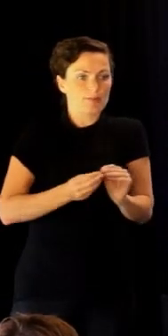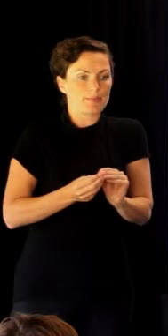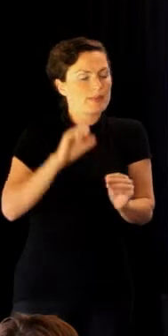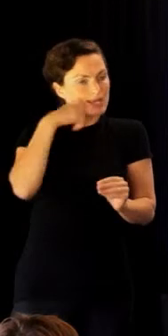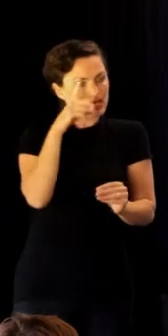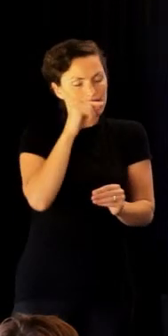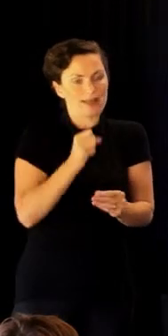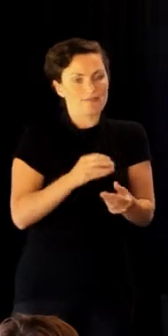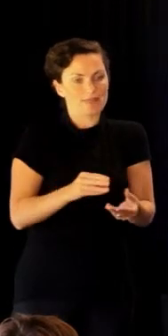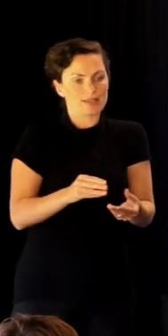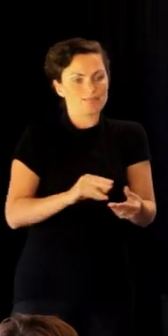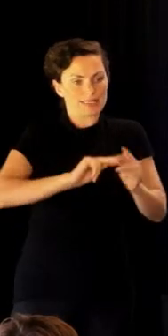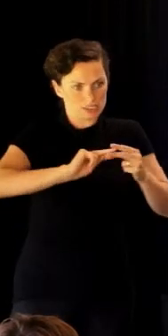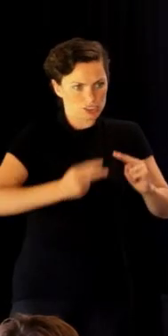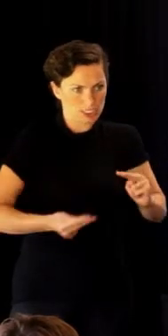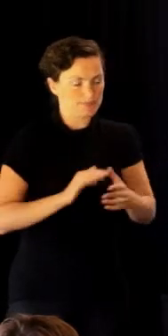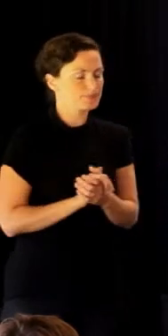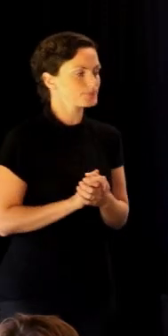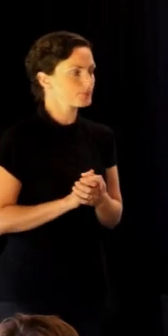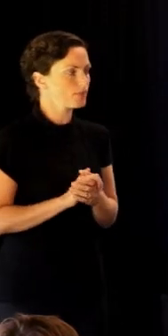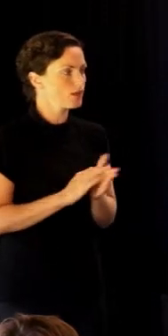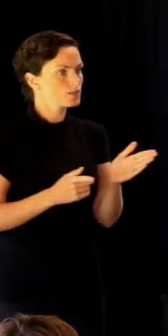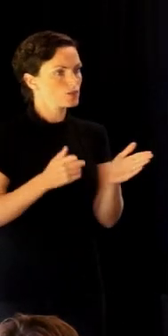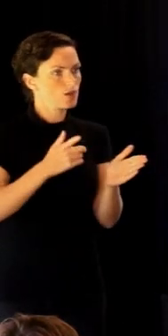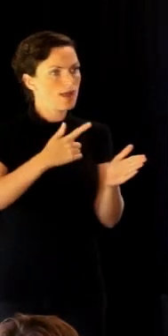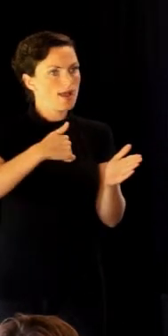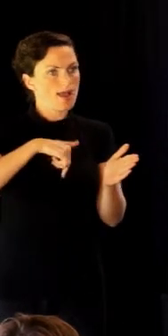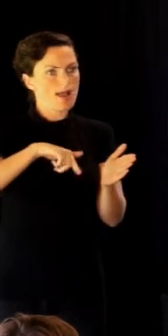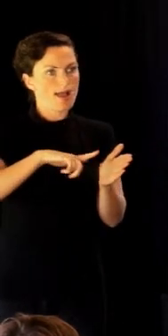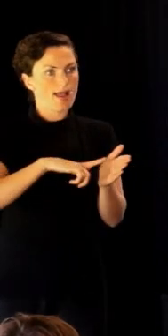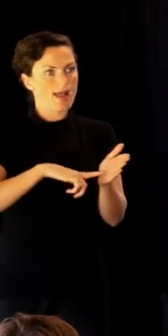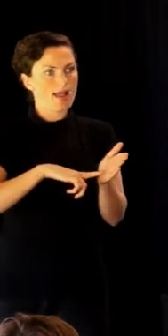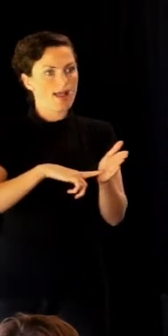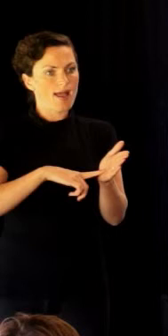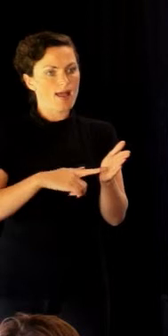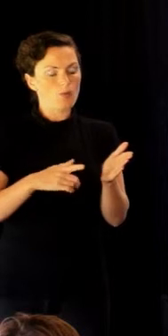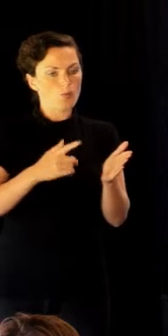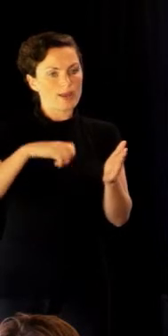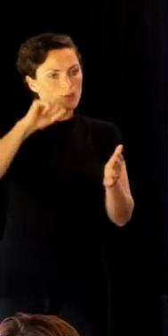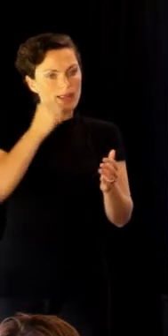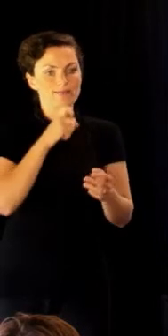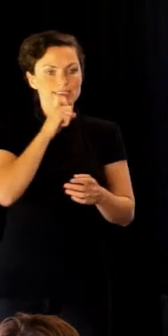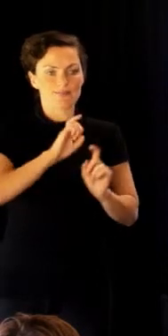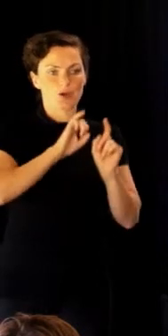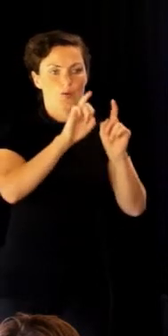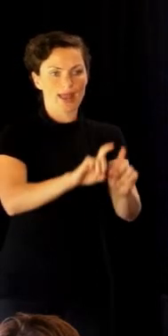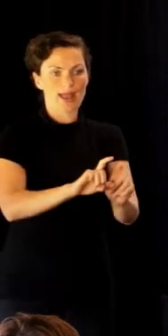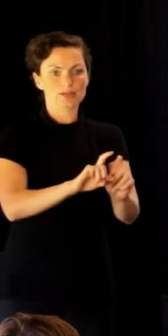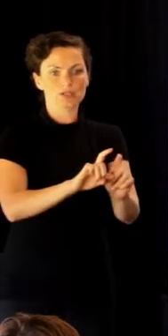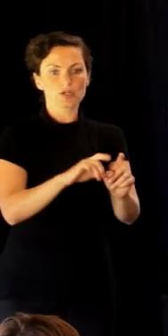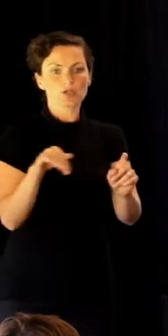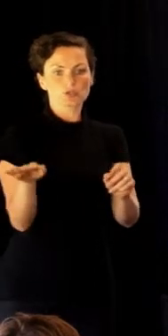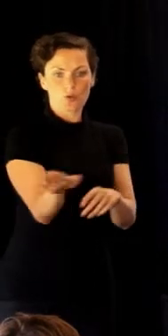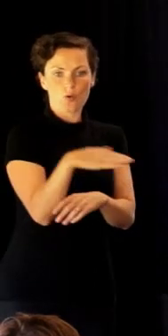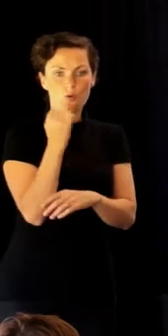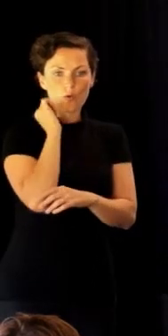HFNZ, and sending out our pānaus to all HFNZ Māori members on the database, and establishing